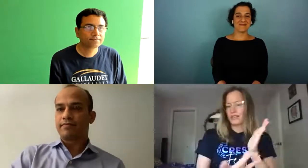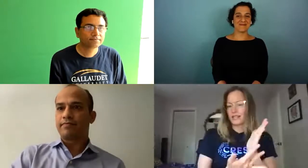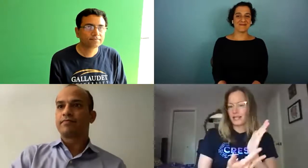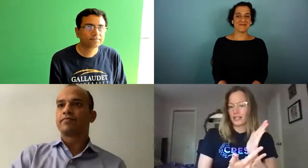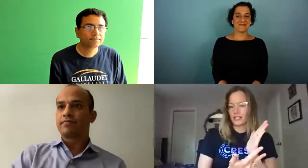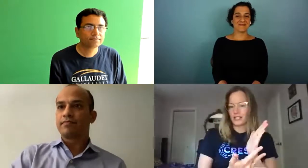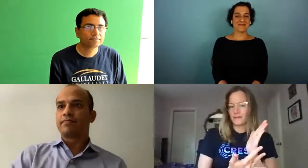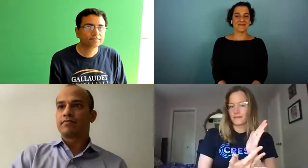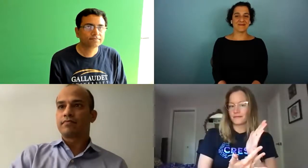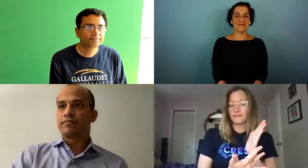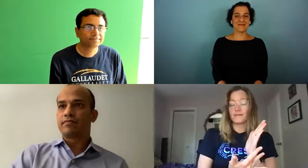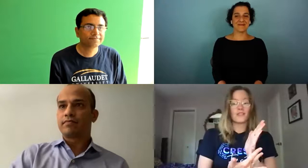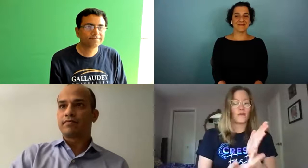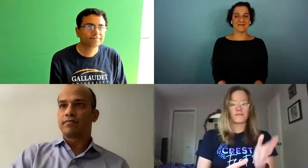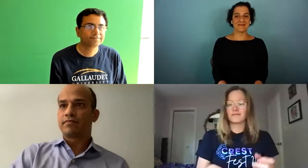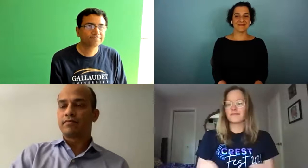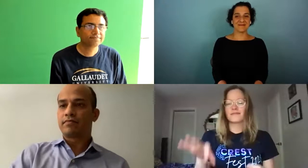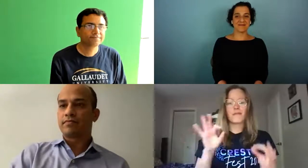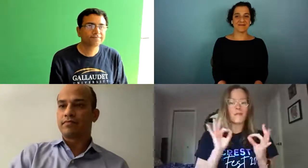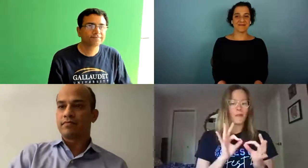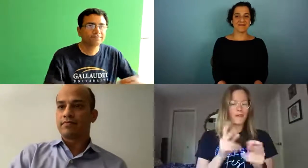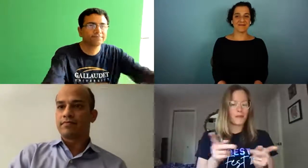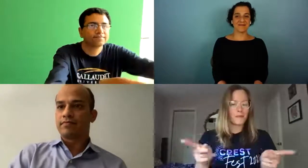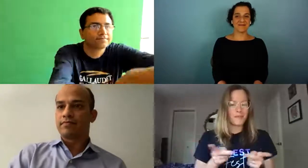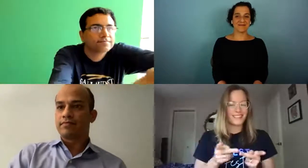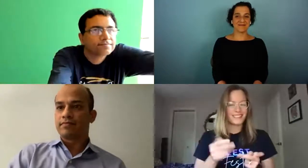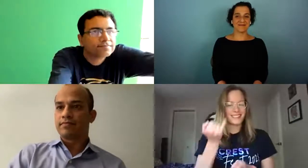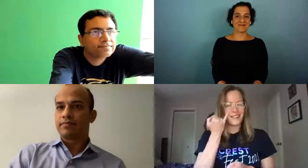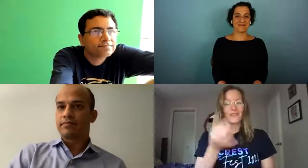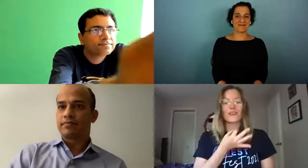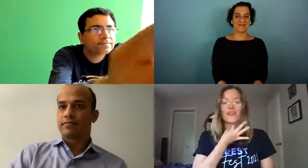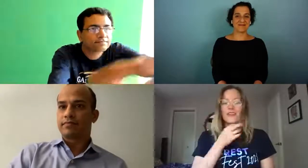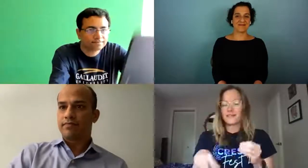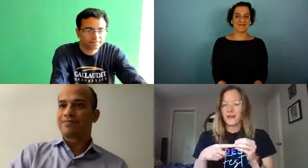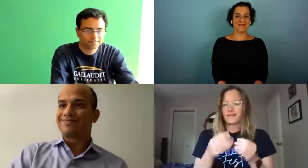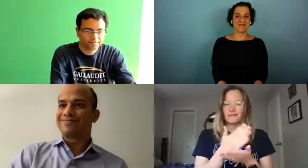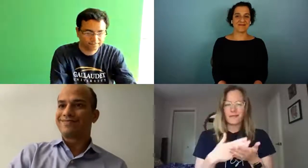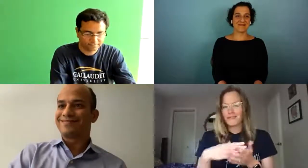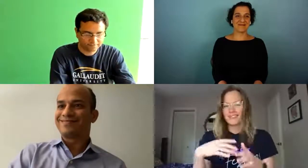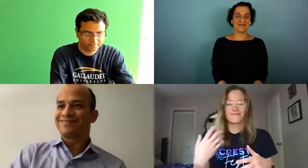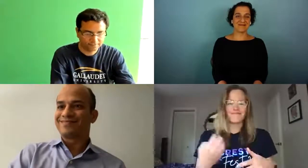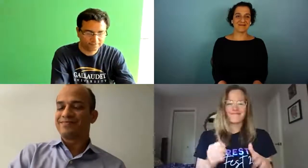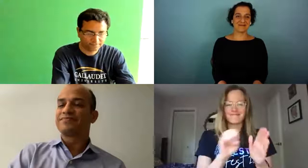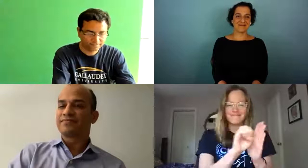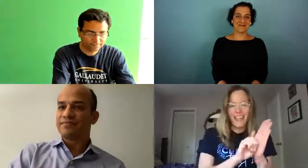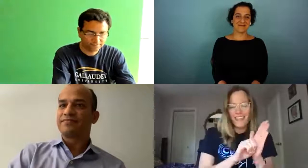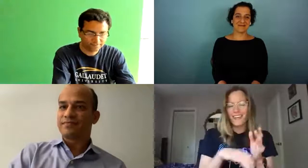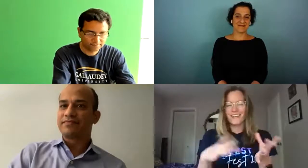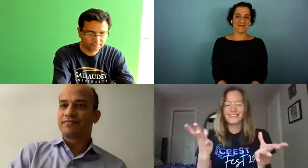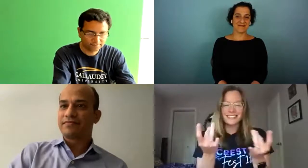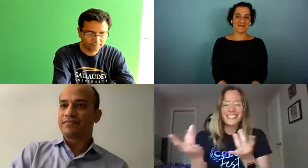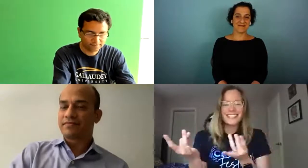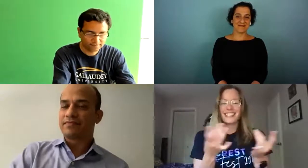on hot topics in sign language technologies and we thought this would be a perfect place to